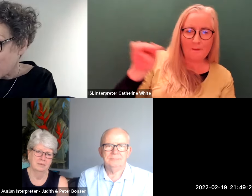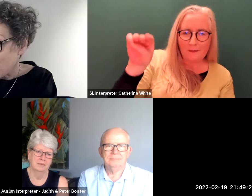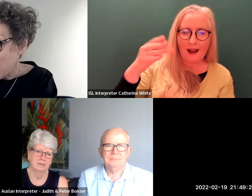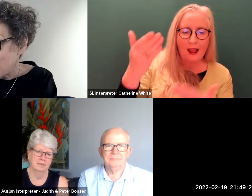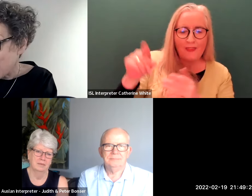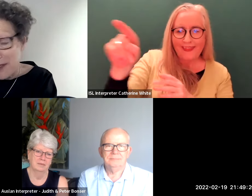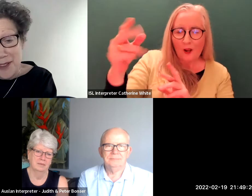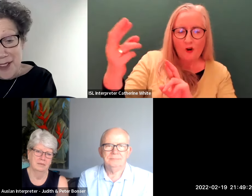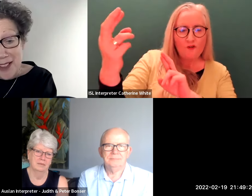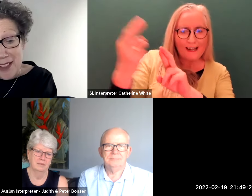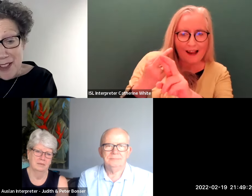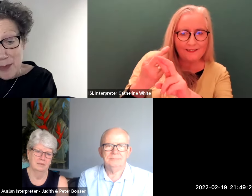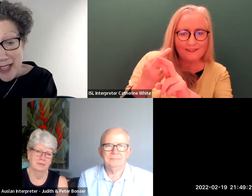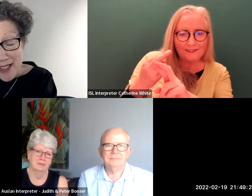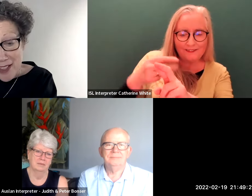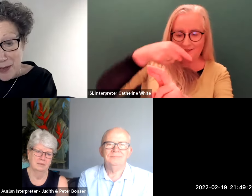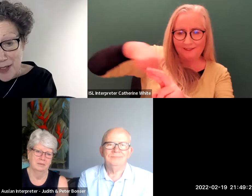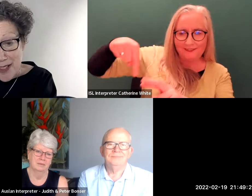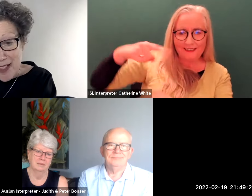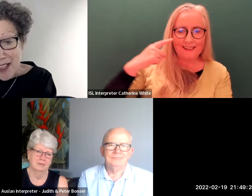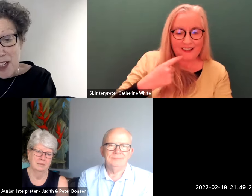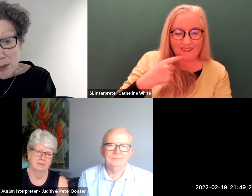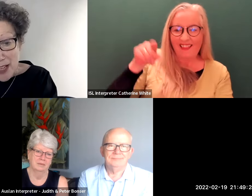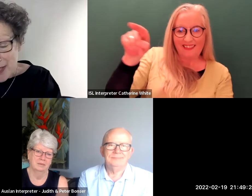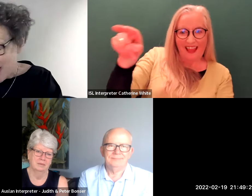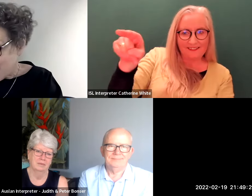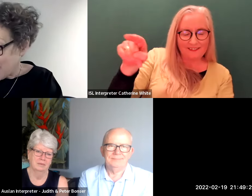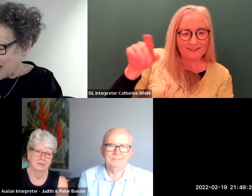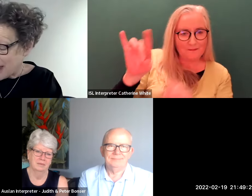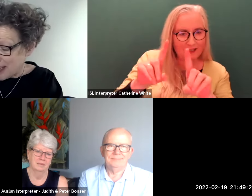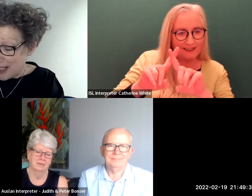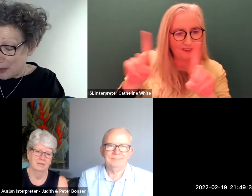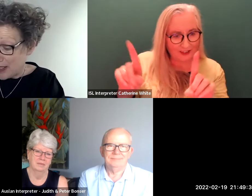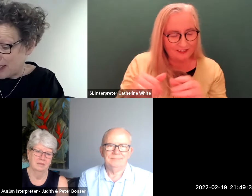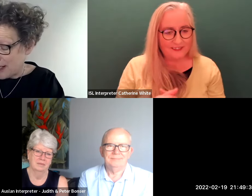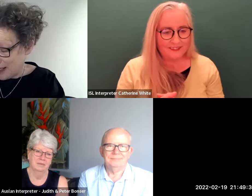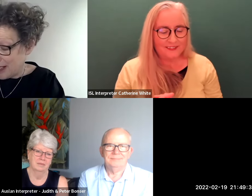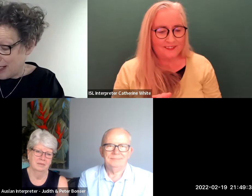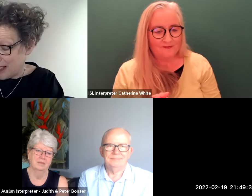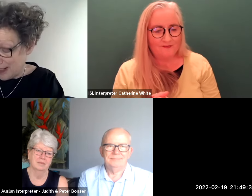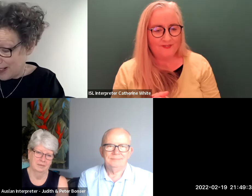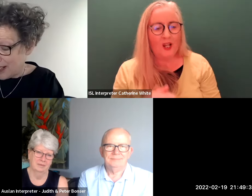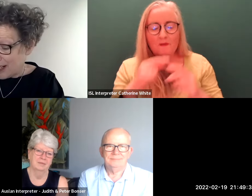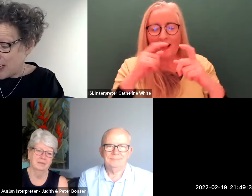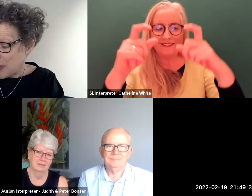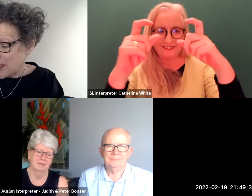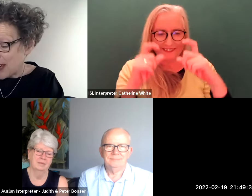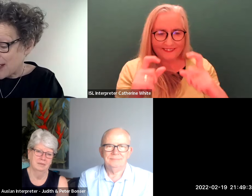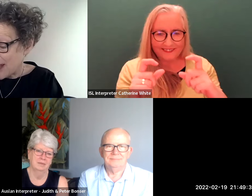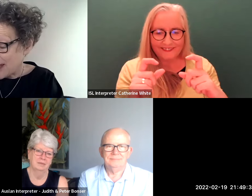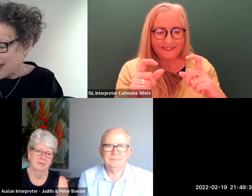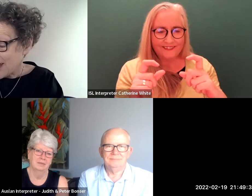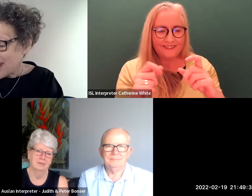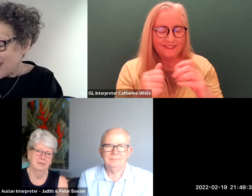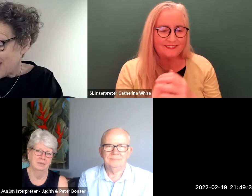to being deaf that makes the difference but i would add to that there's a little bit in a later bit of